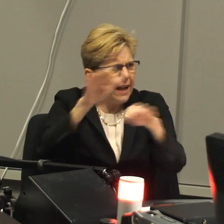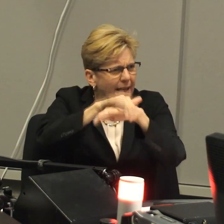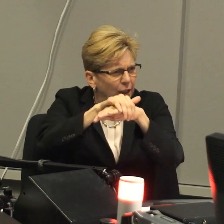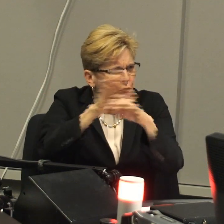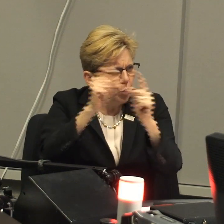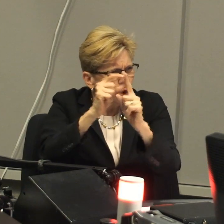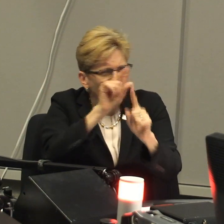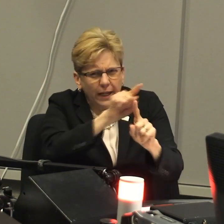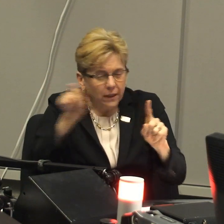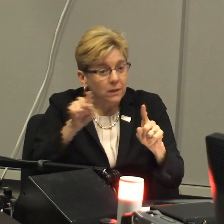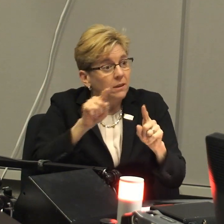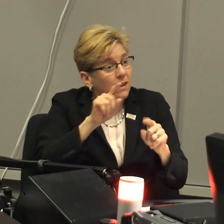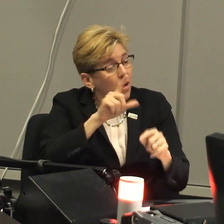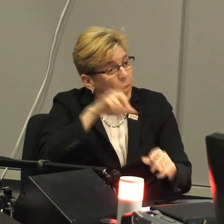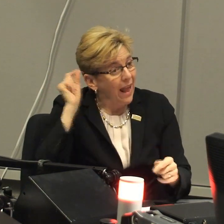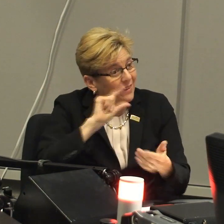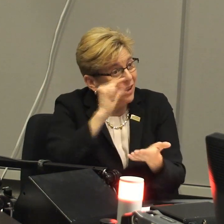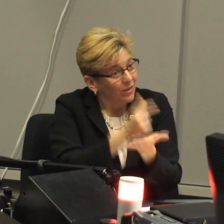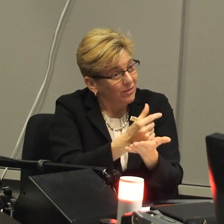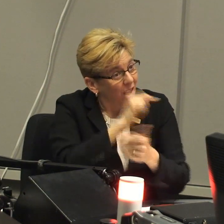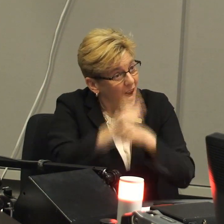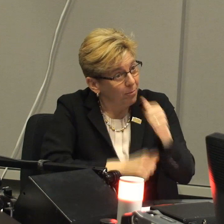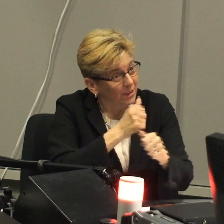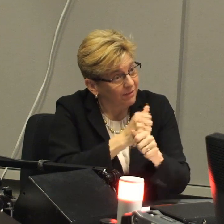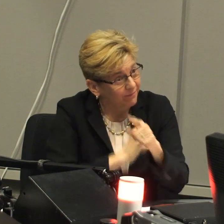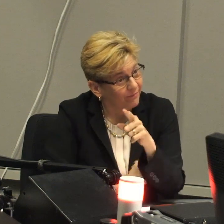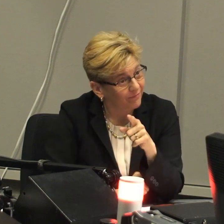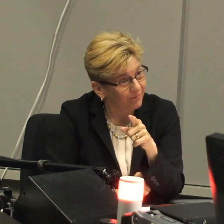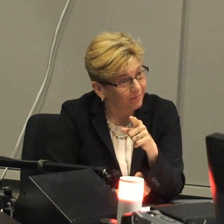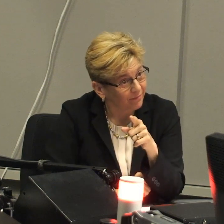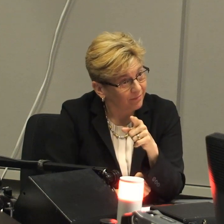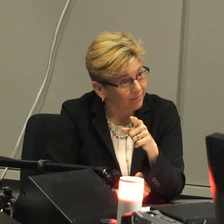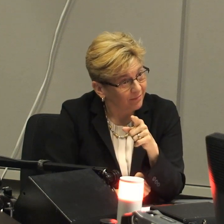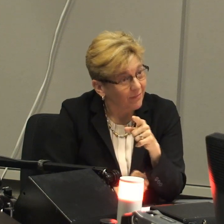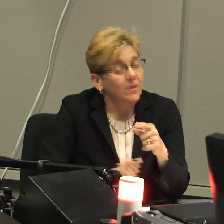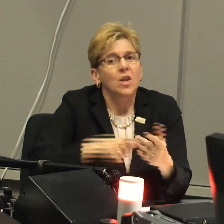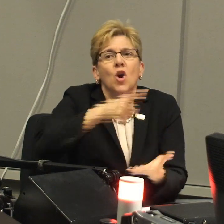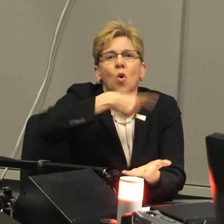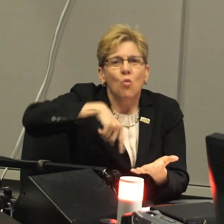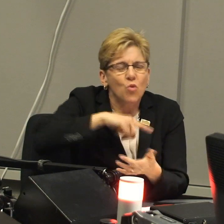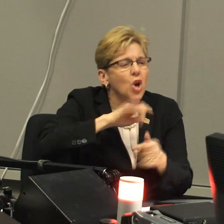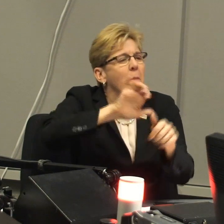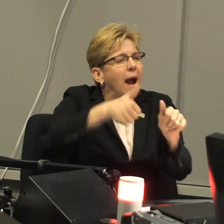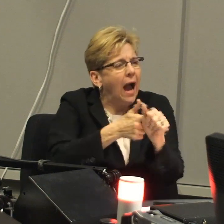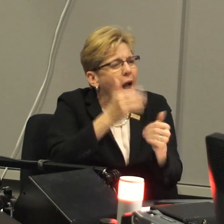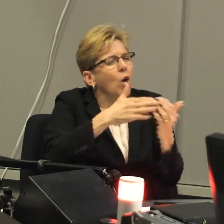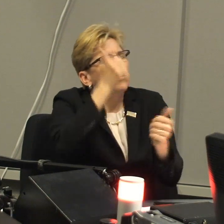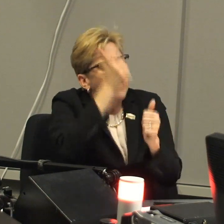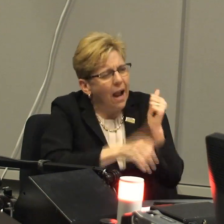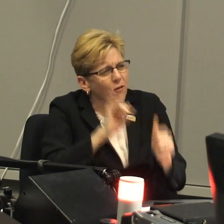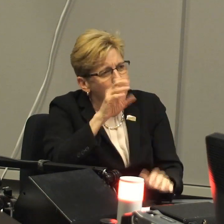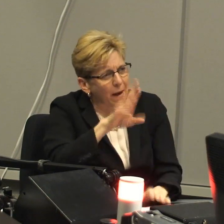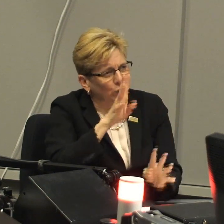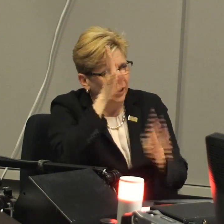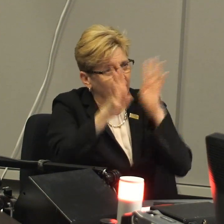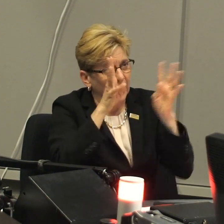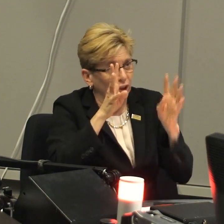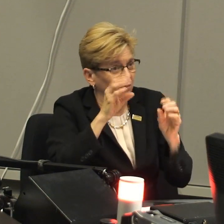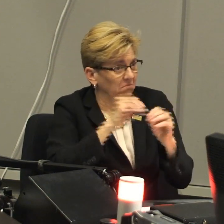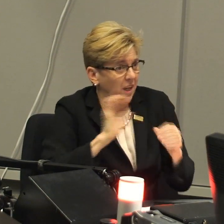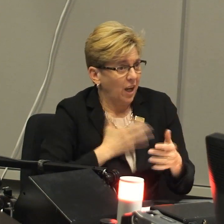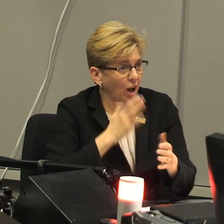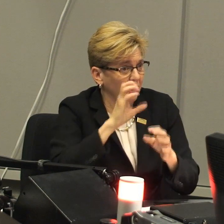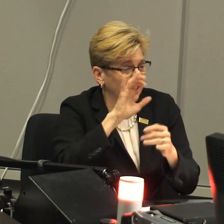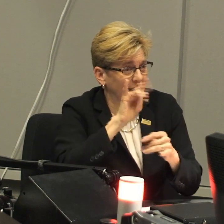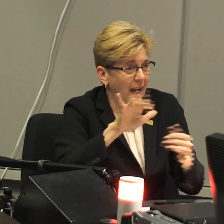out how to translate each English word onto the screen actually was done by a Gallaudet alumni. So we are behind almost